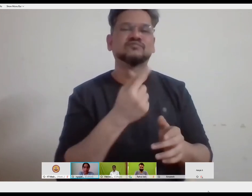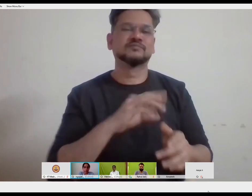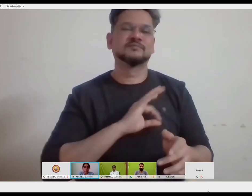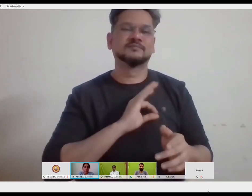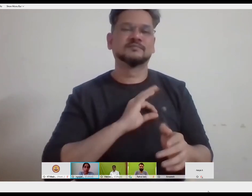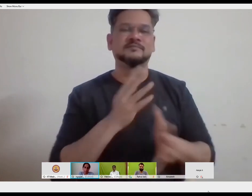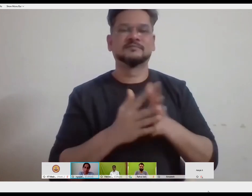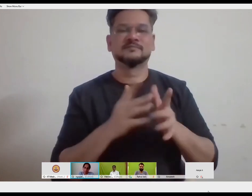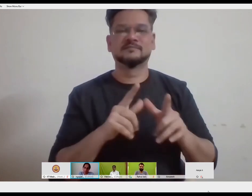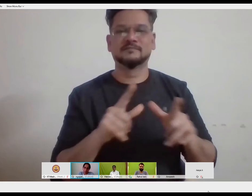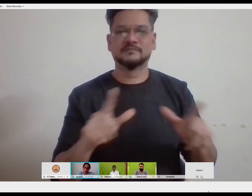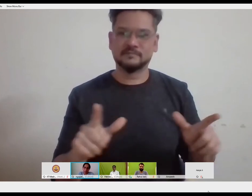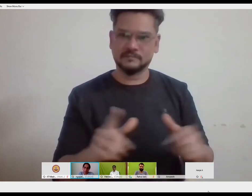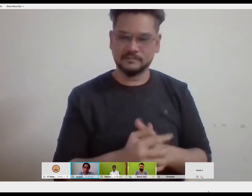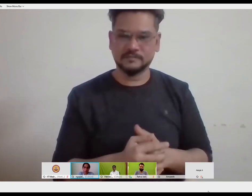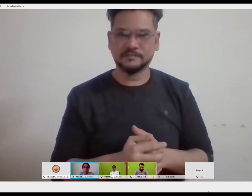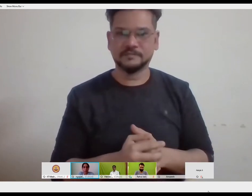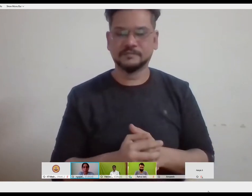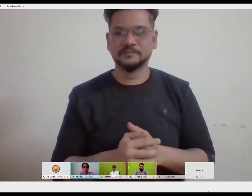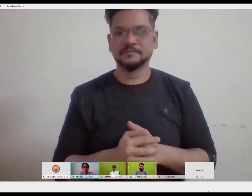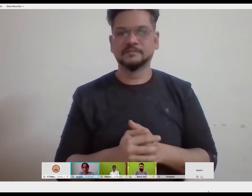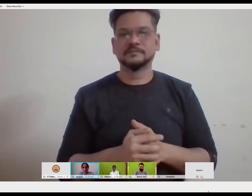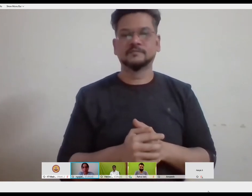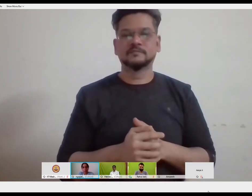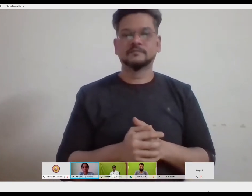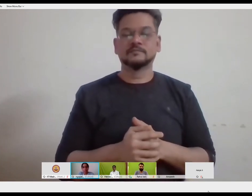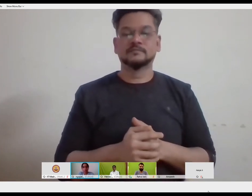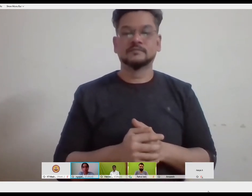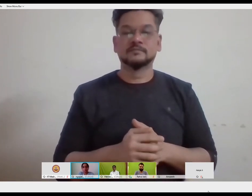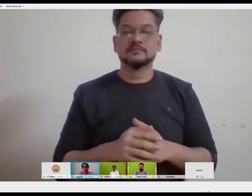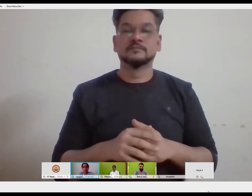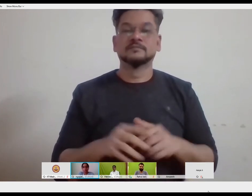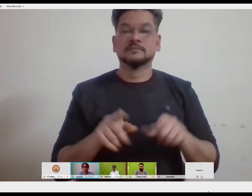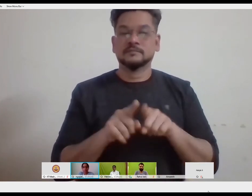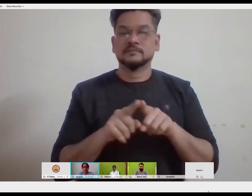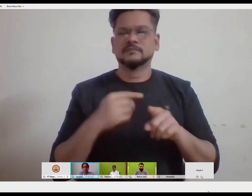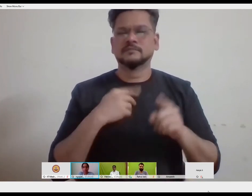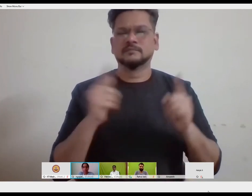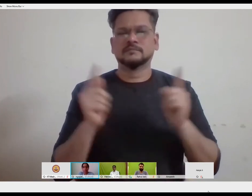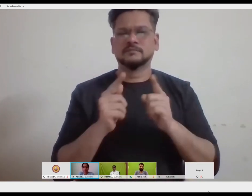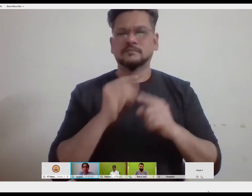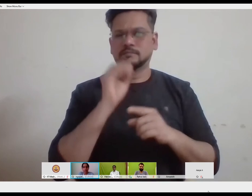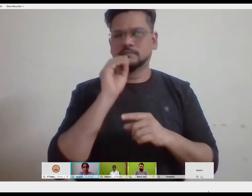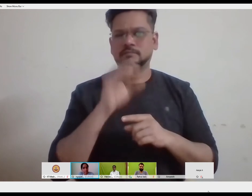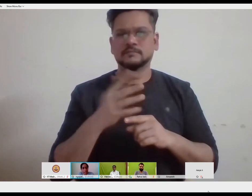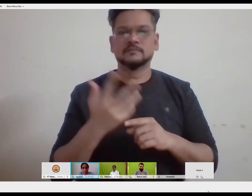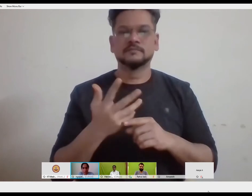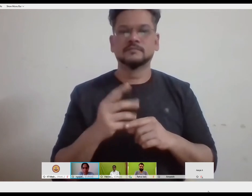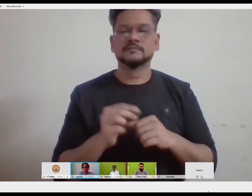Now, I, I would like to also talk about a bit of little history